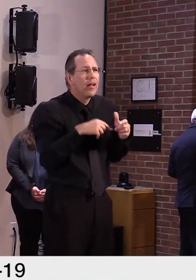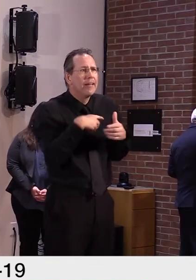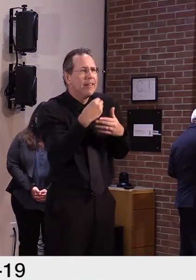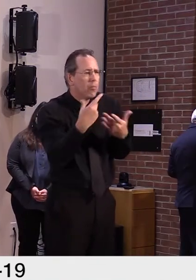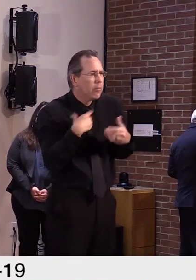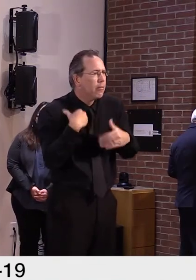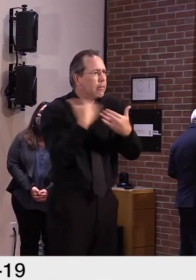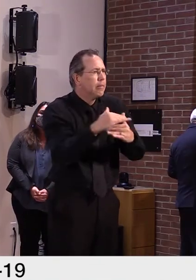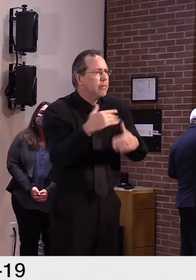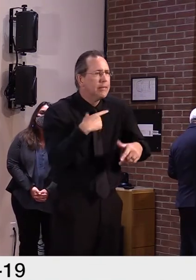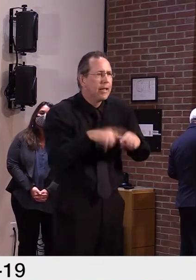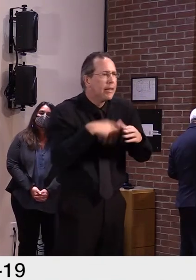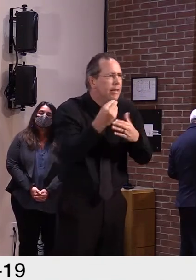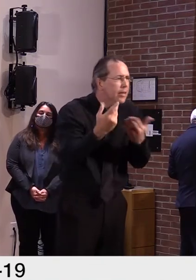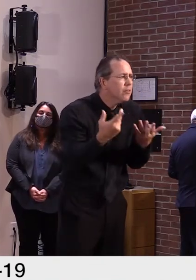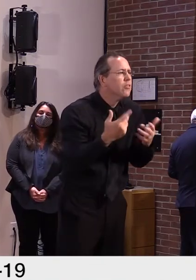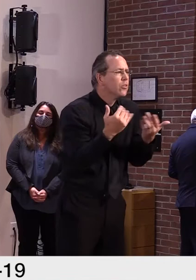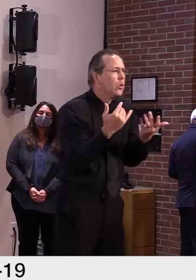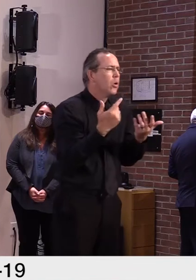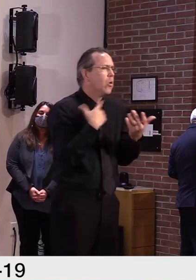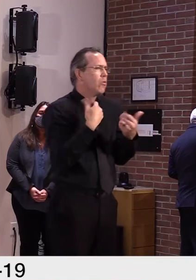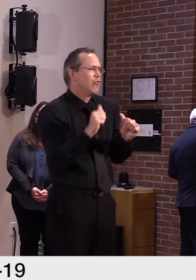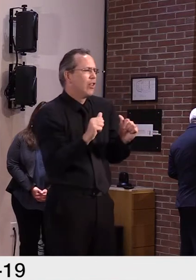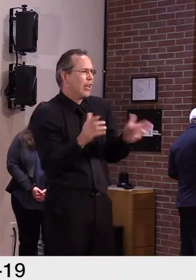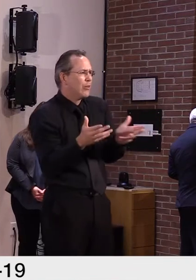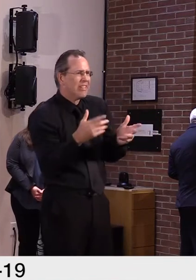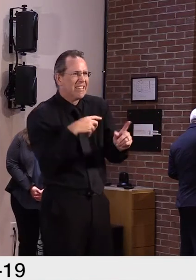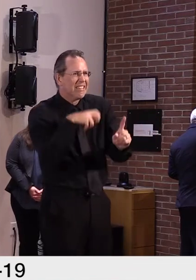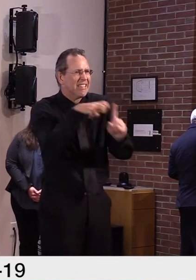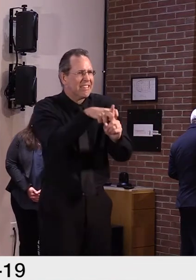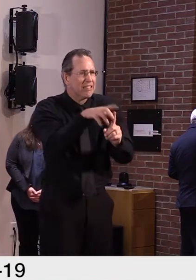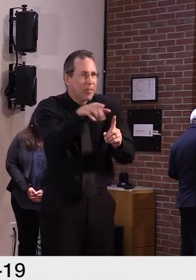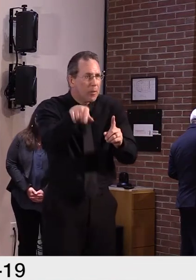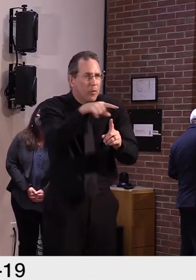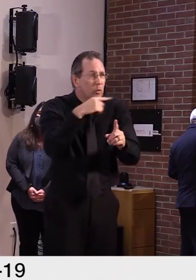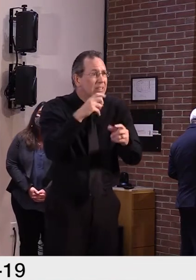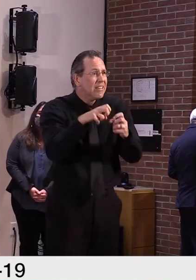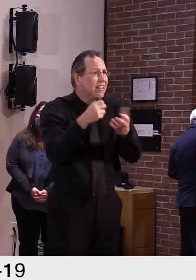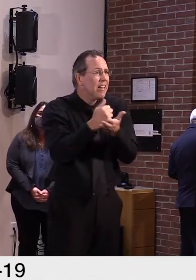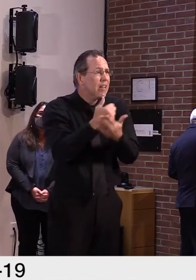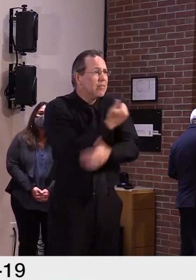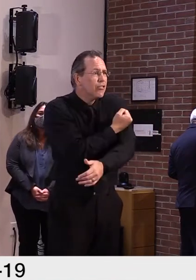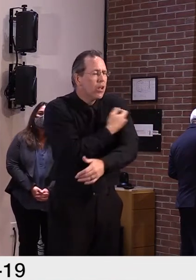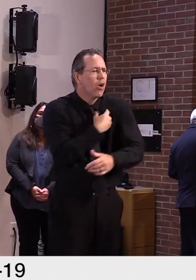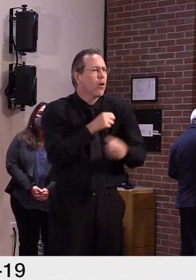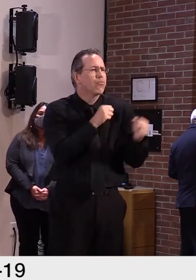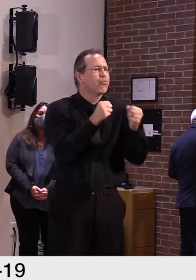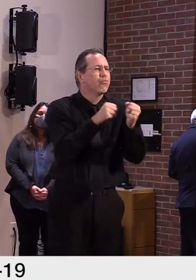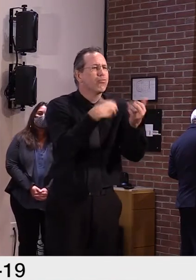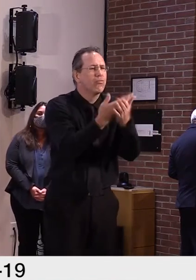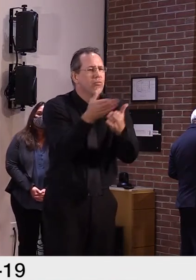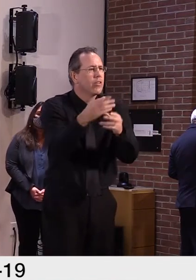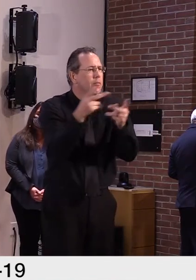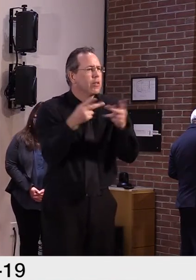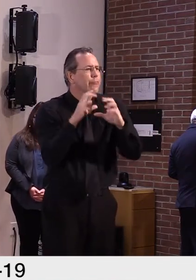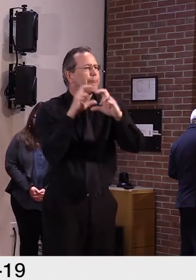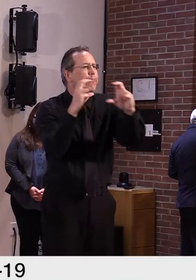we'll try to go to places where they are, whether it be to their housing facility, whether it be to a food